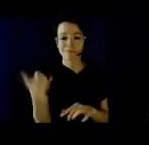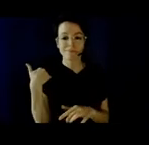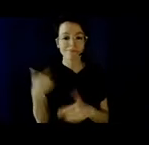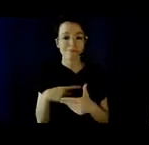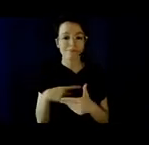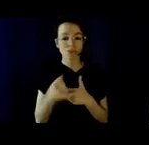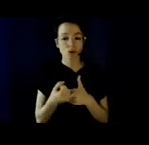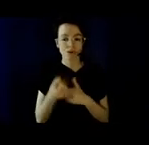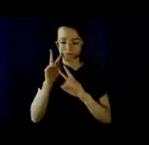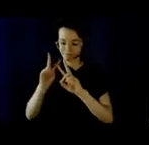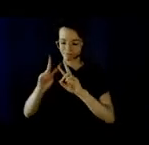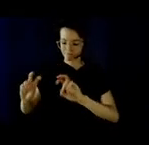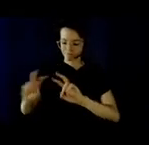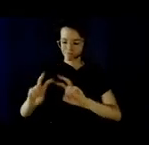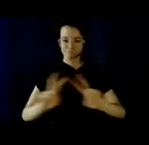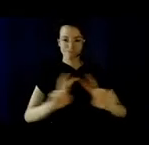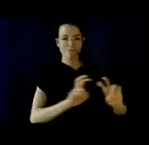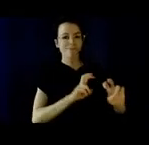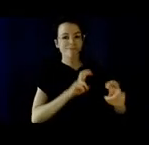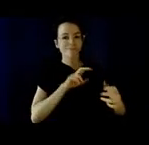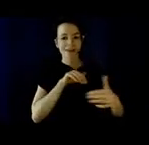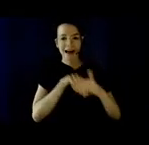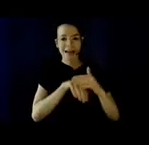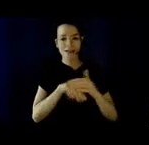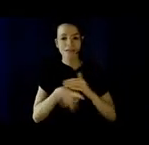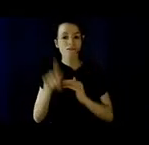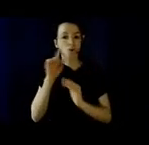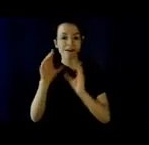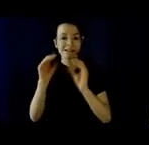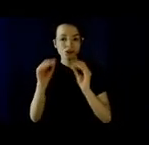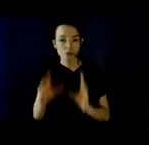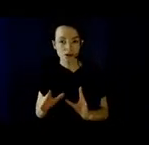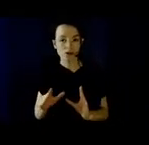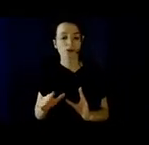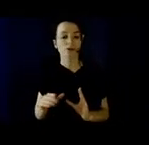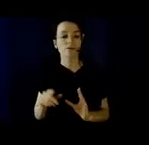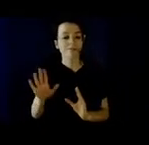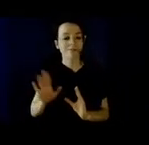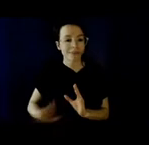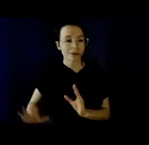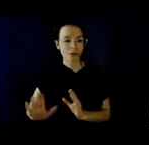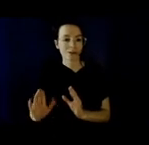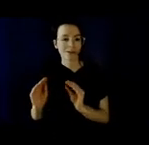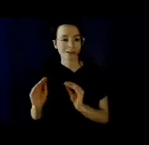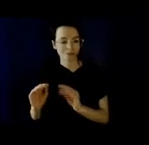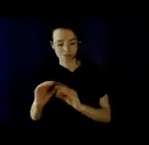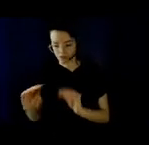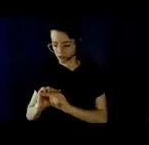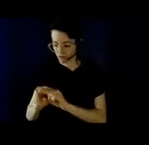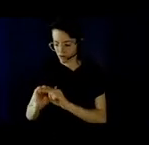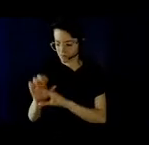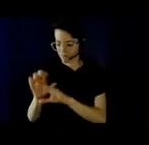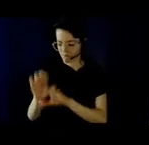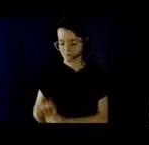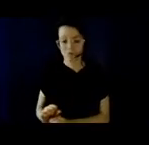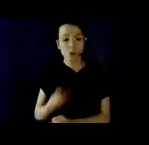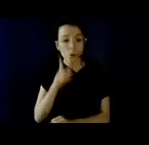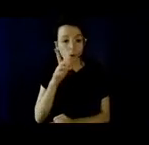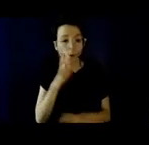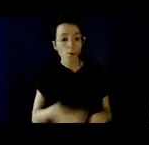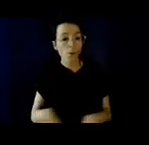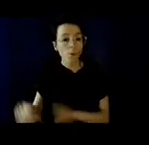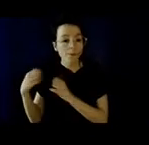accessibility and disabled instructors' teaching practices at UBC. And this project was carried out by Shota Iwasaki,